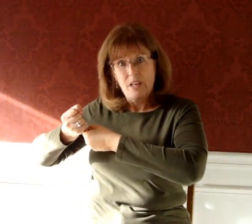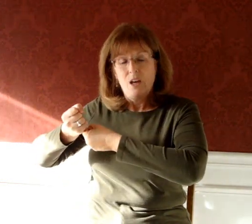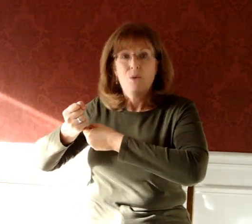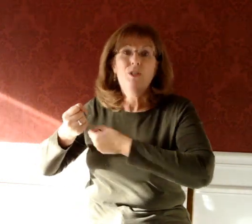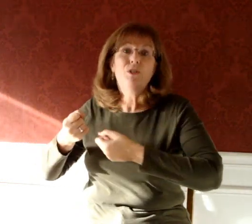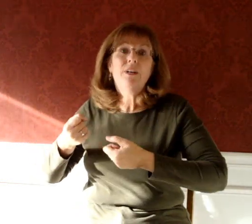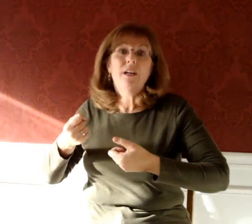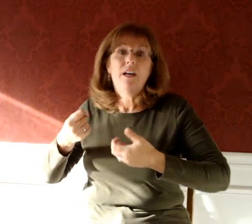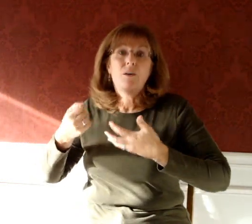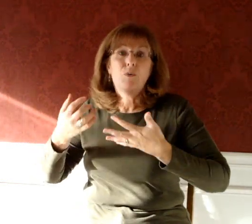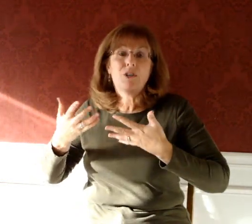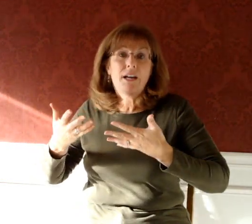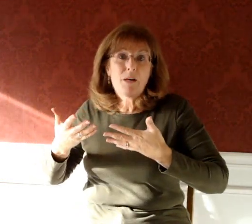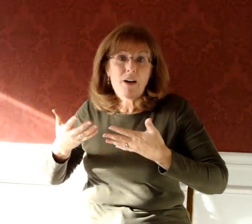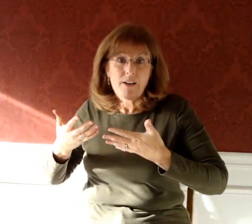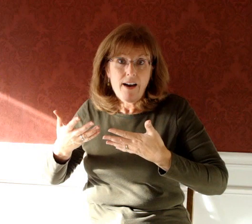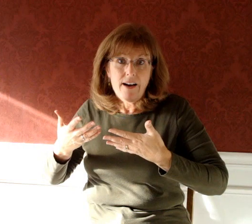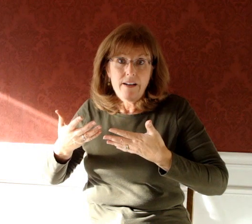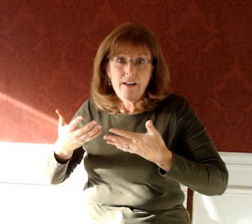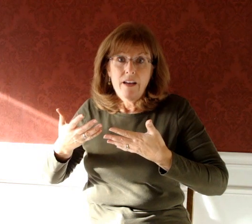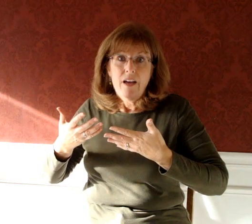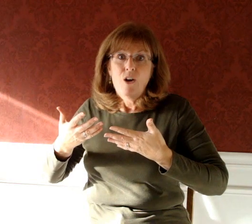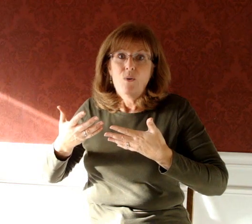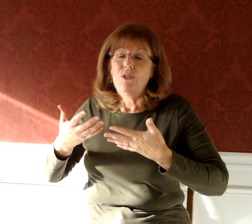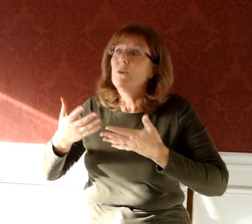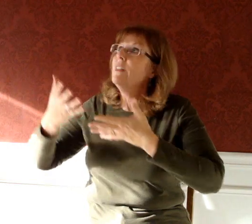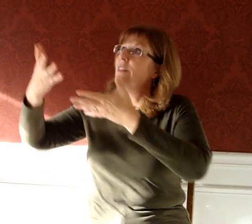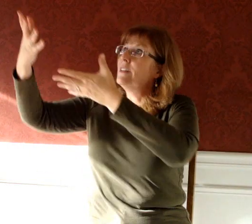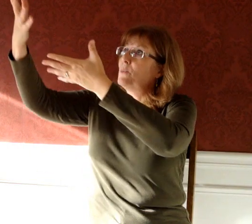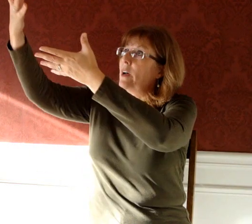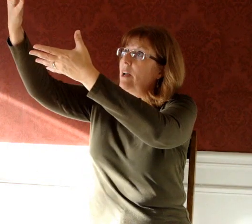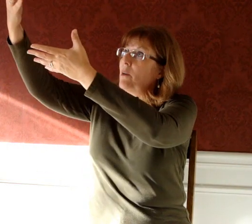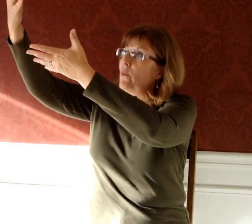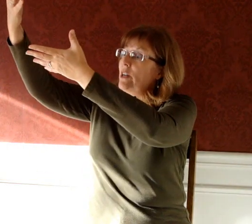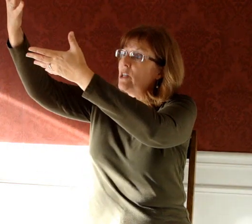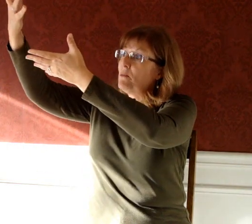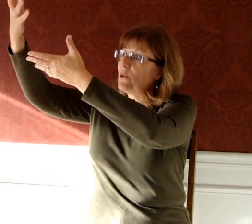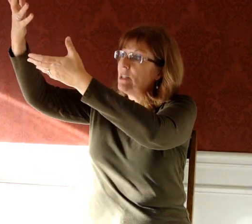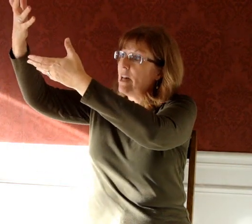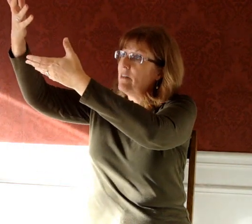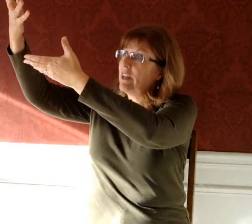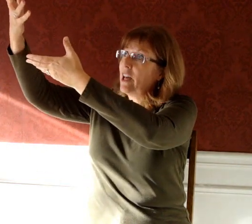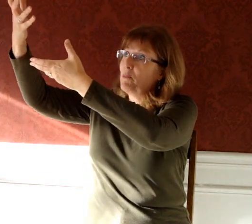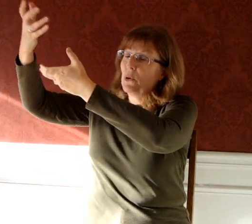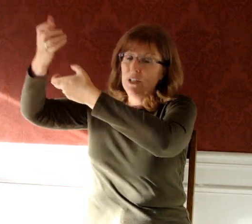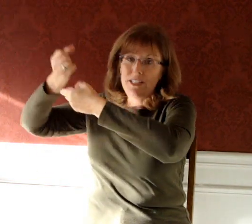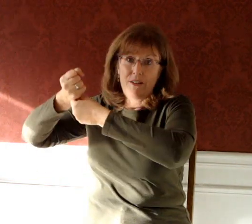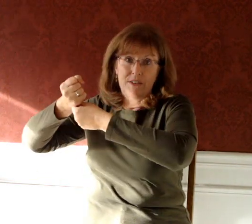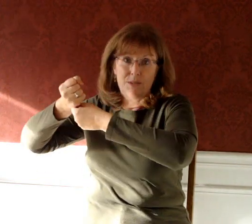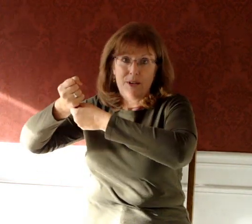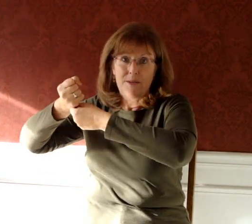When we do it, when we're talking about God, we do it this way. We reach up towards Heaven and pull it down this way.